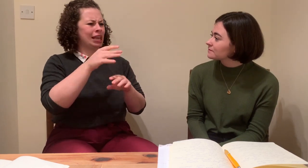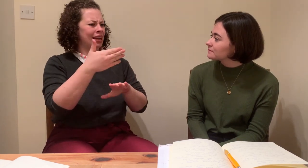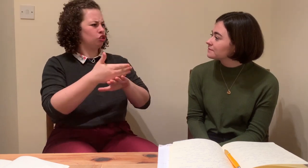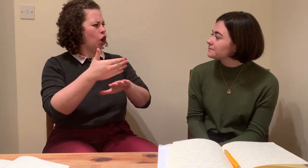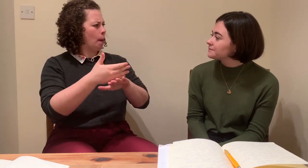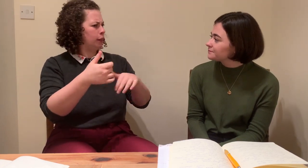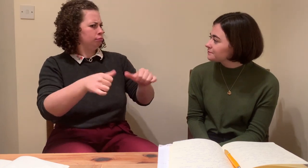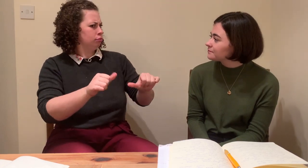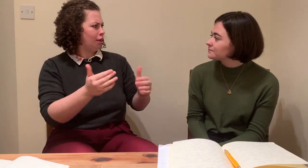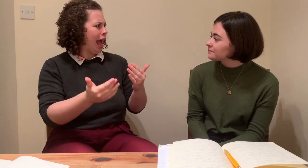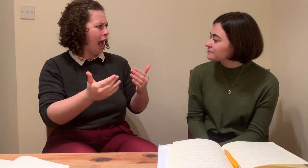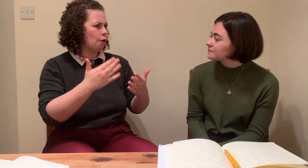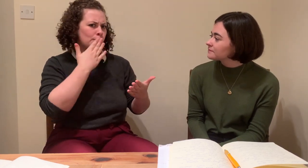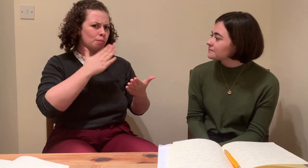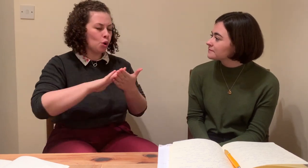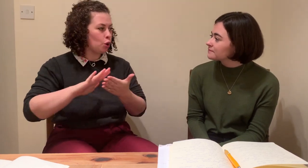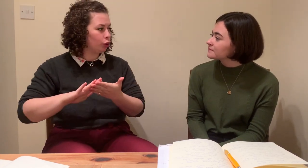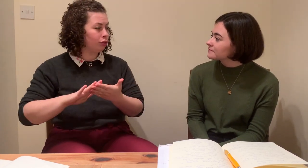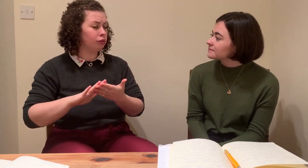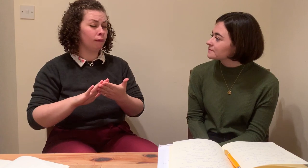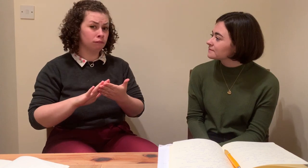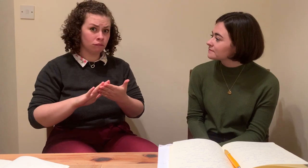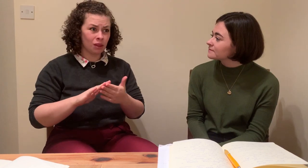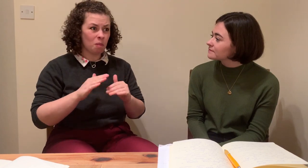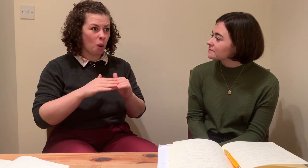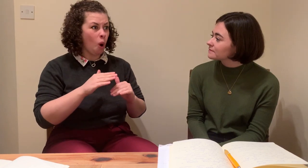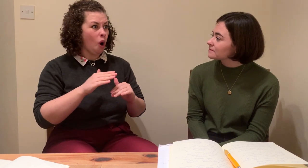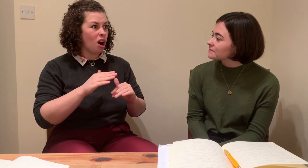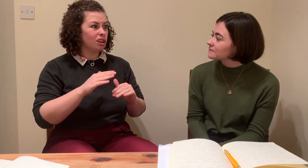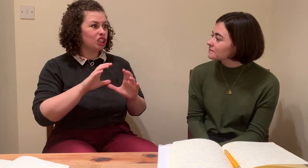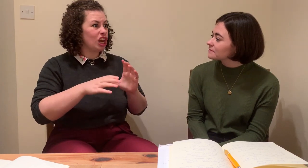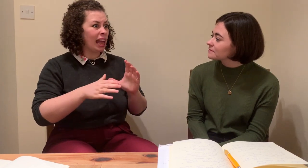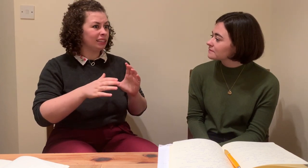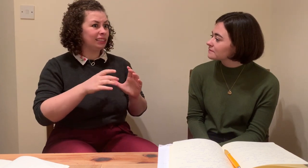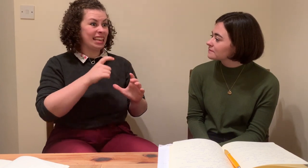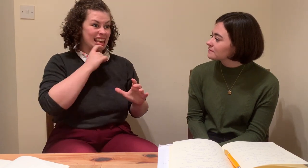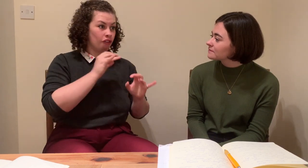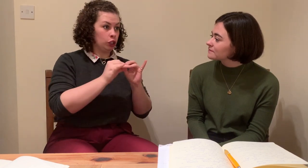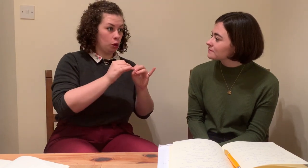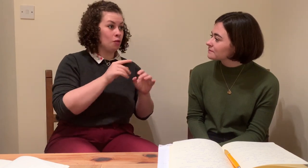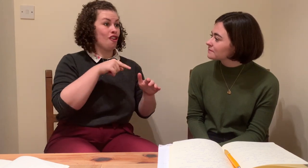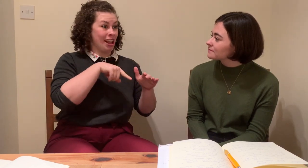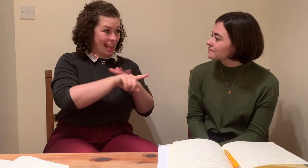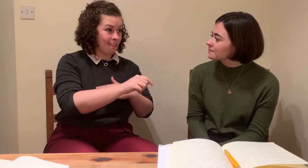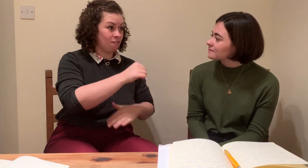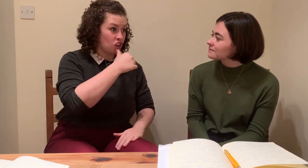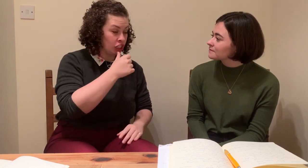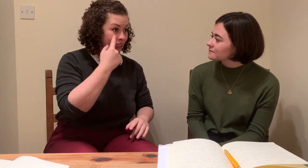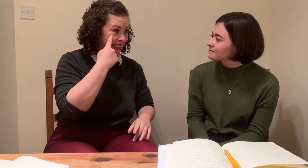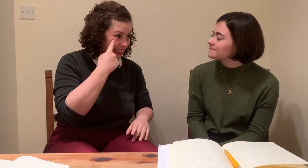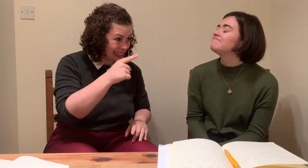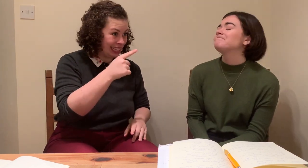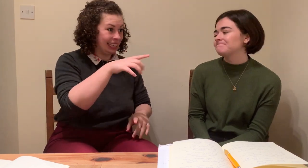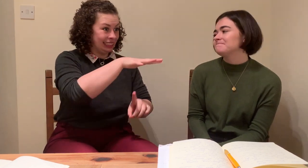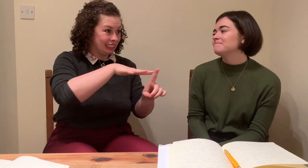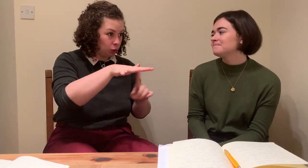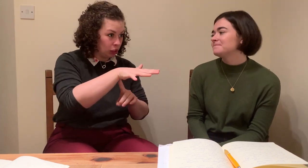I'm not? Like that self-awareness is essential. think as well, before we were talking about kind of like ego, and you need to remember it's not about